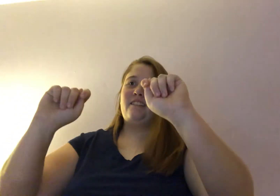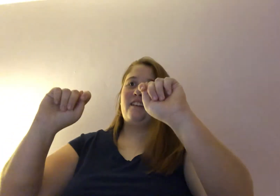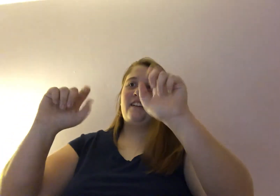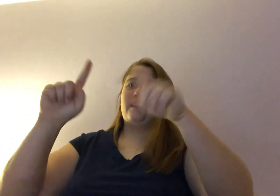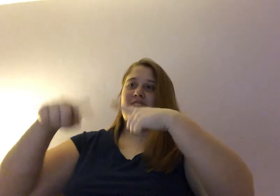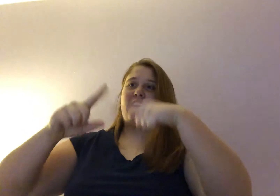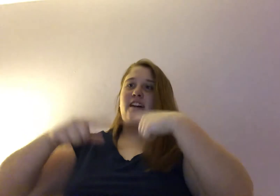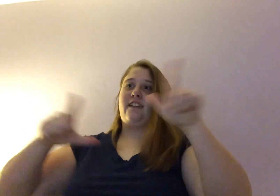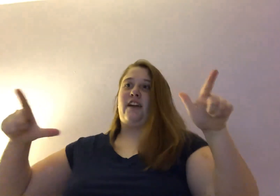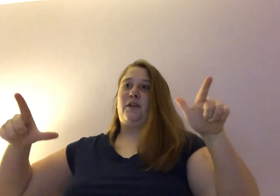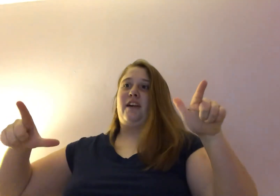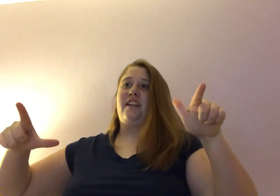Trying sign language.